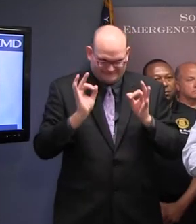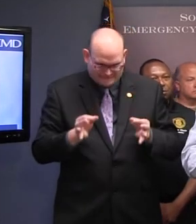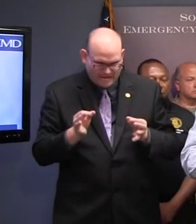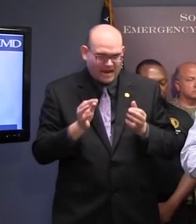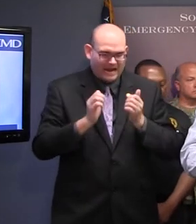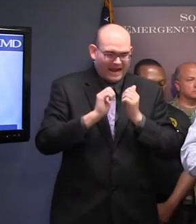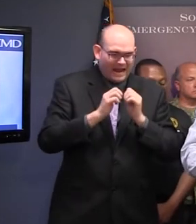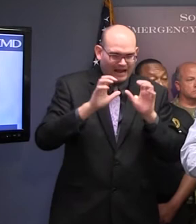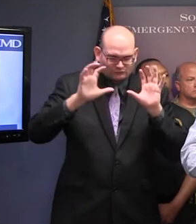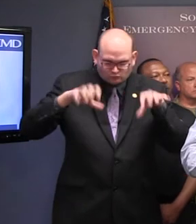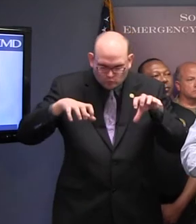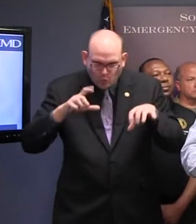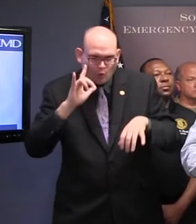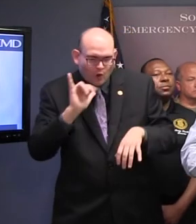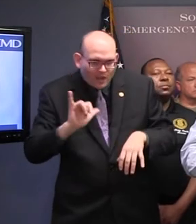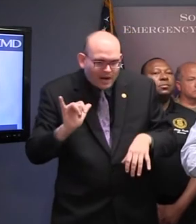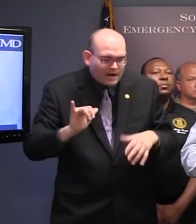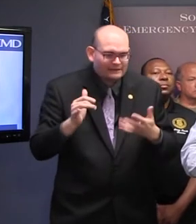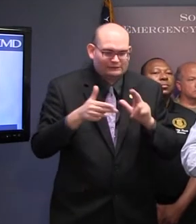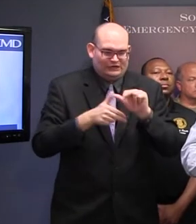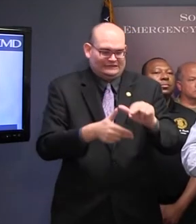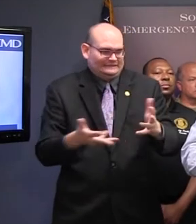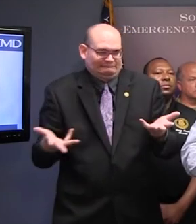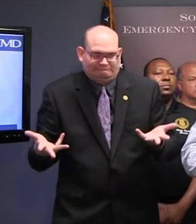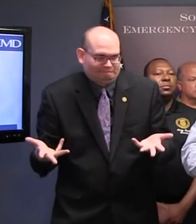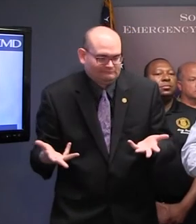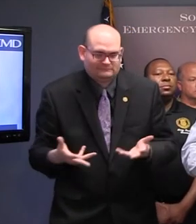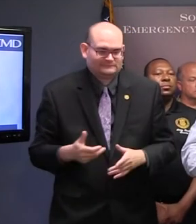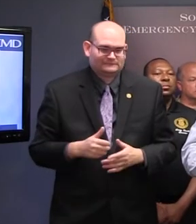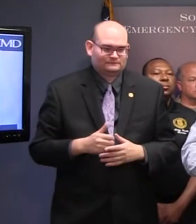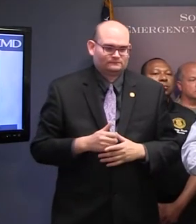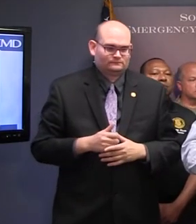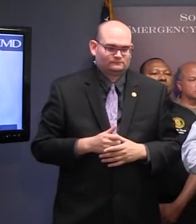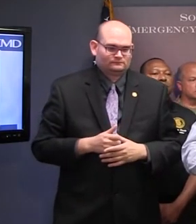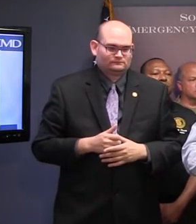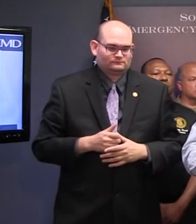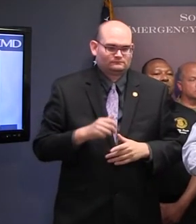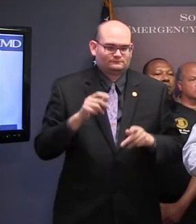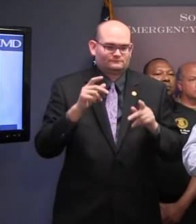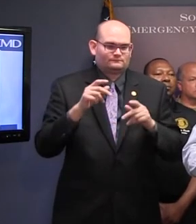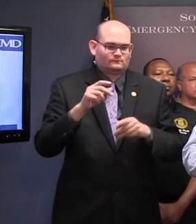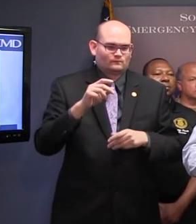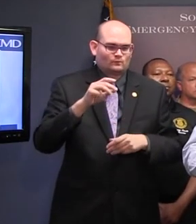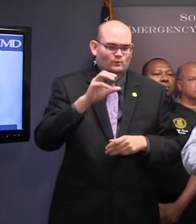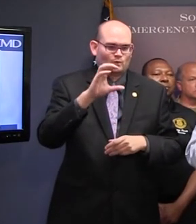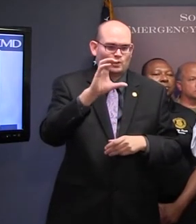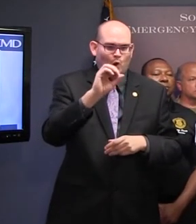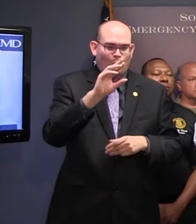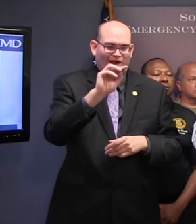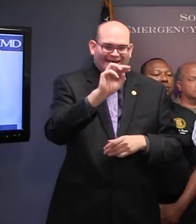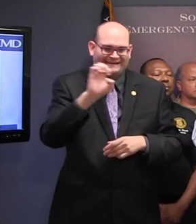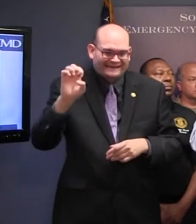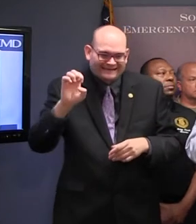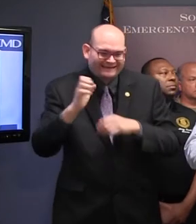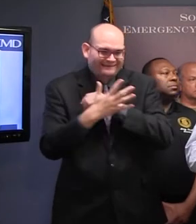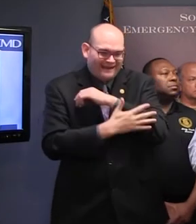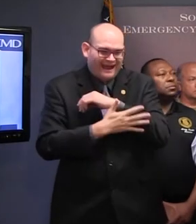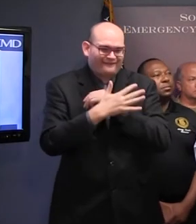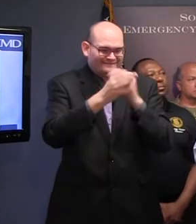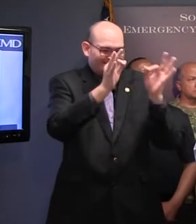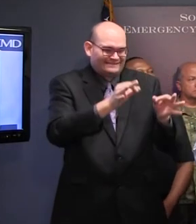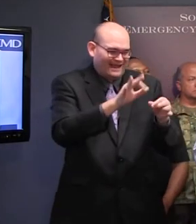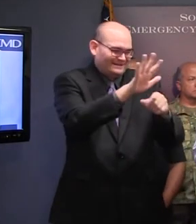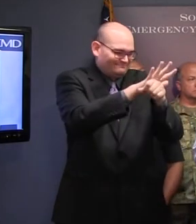It would probably be unlikely, in response to your question, from somebody from Oconee County to evacuate. Governor, you're